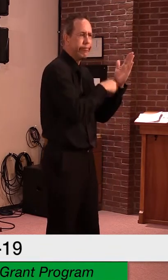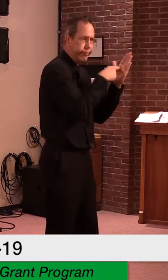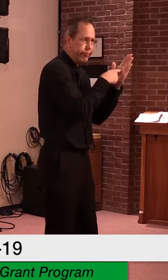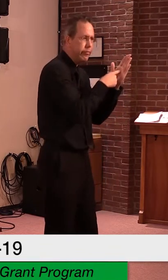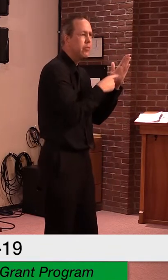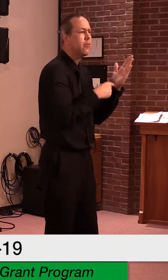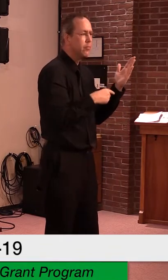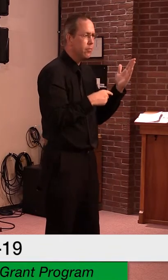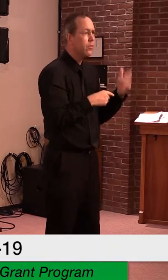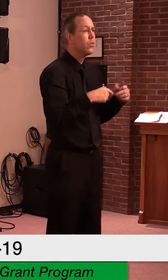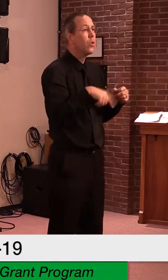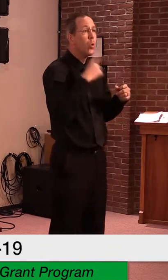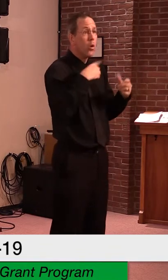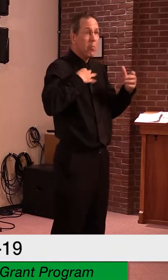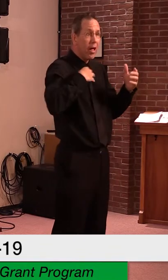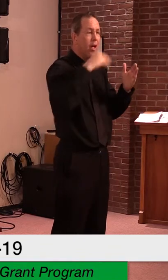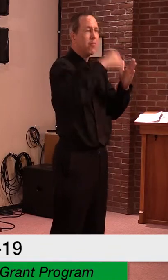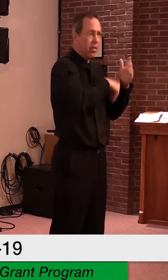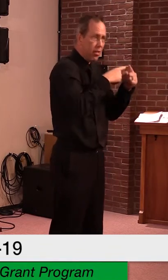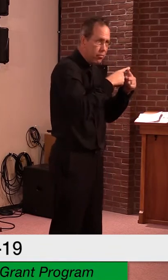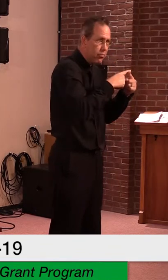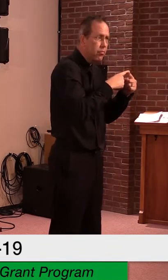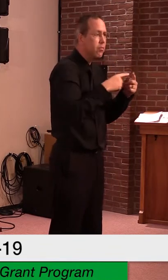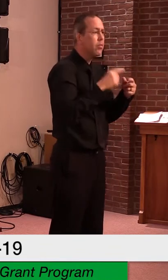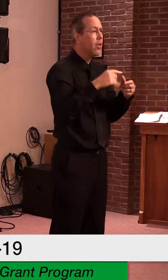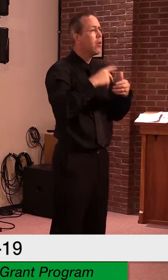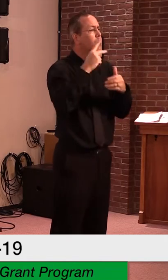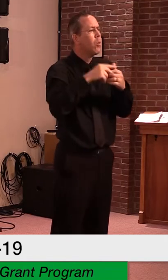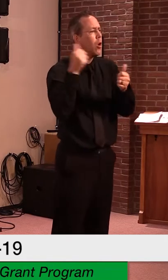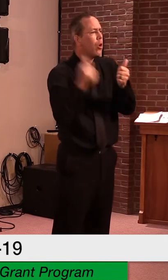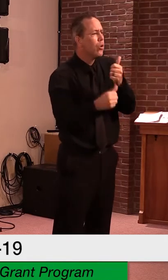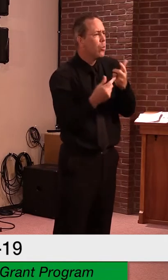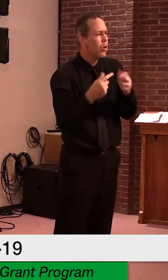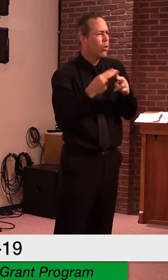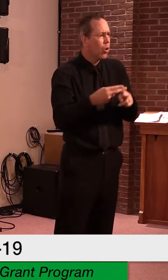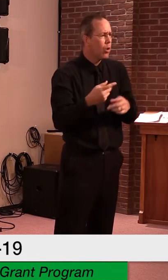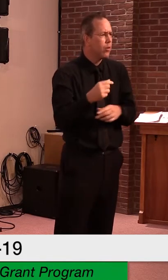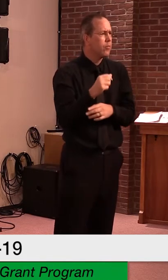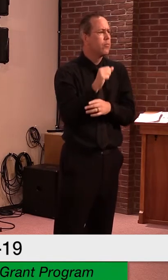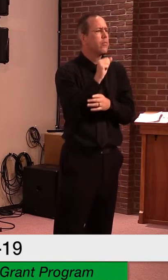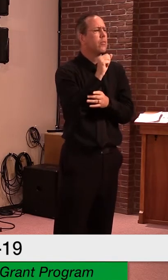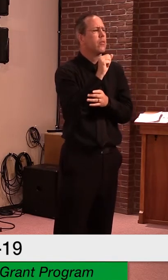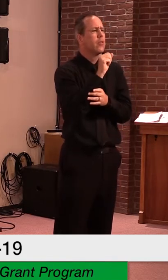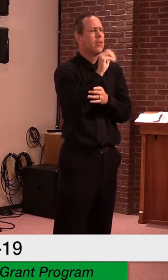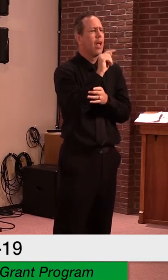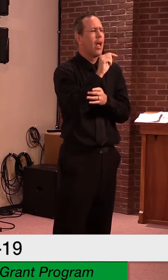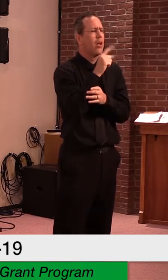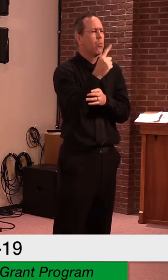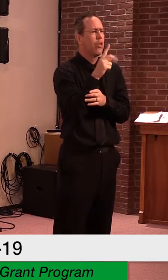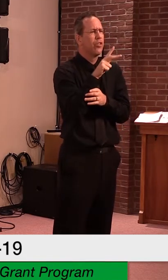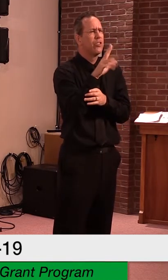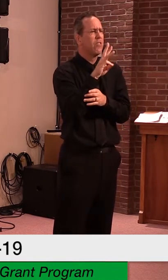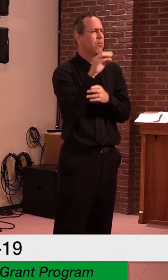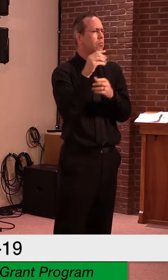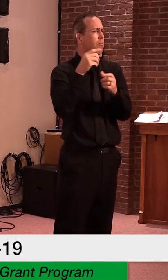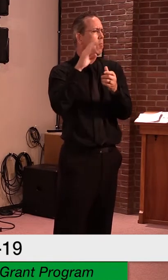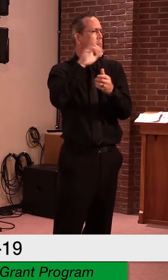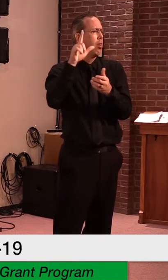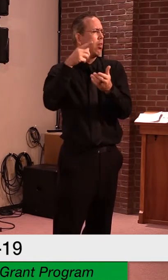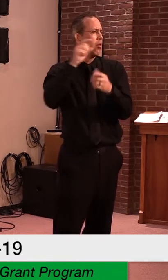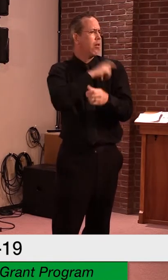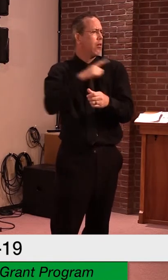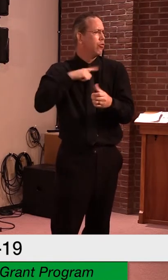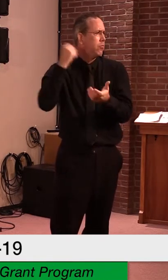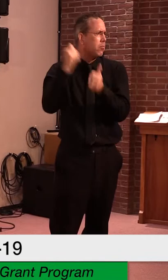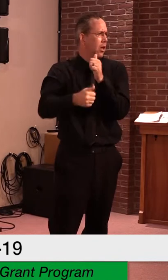program was established by act 136 of the 2020 legislature to pay eligible employees who work